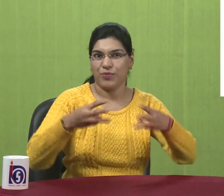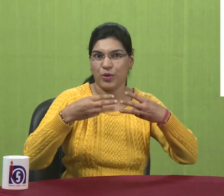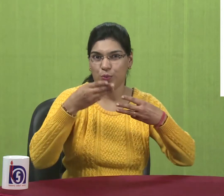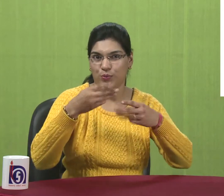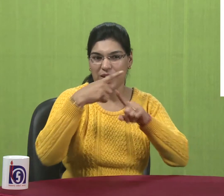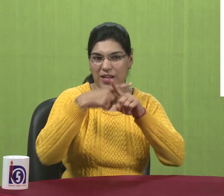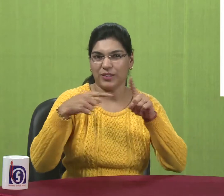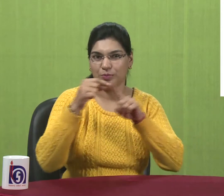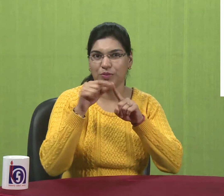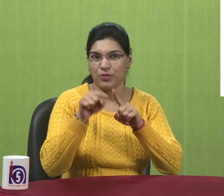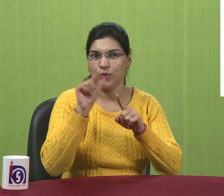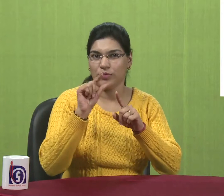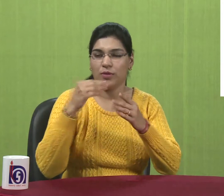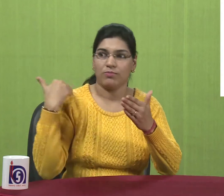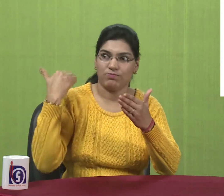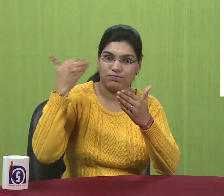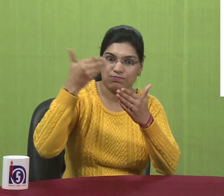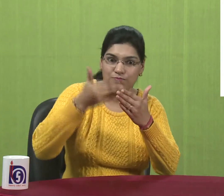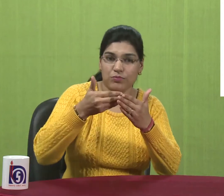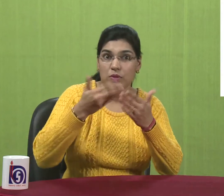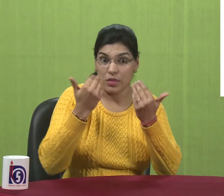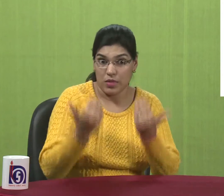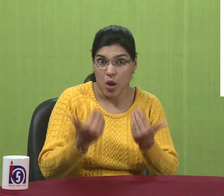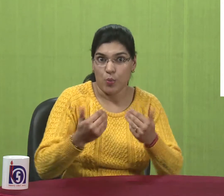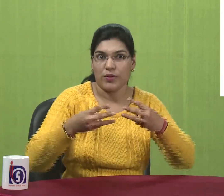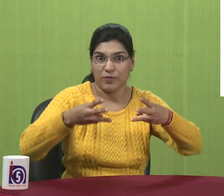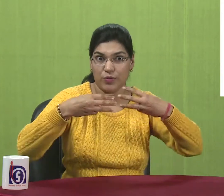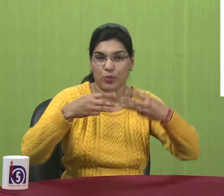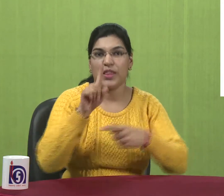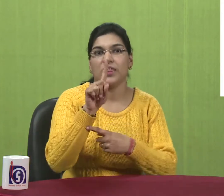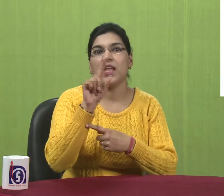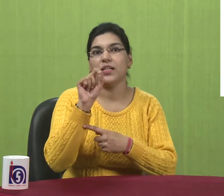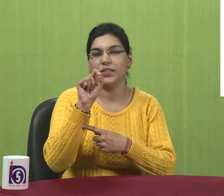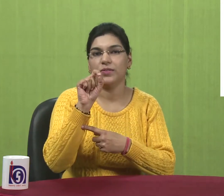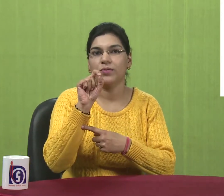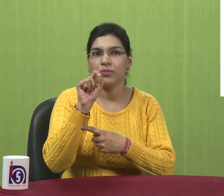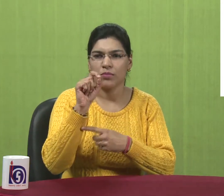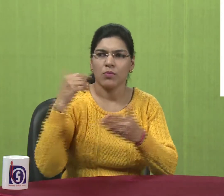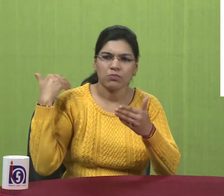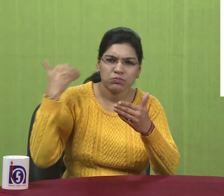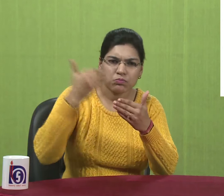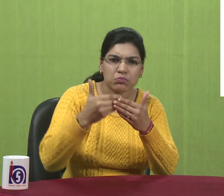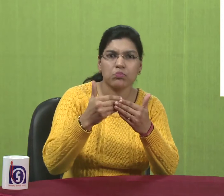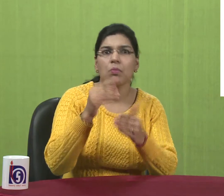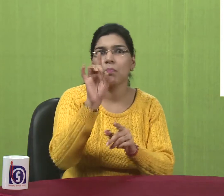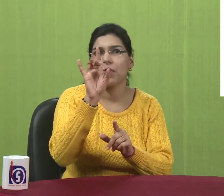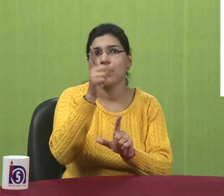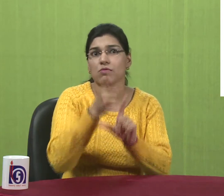As you see in the given picture elements of Windows XP. Now the latest window is Windows 10.